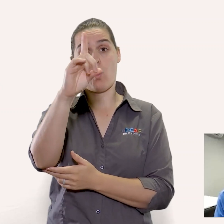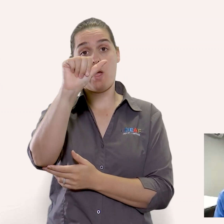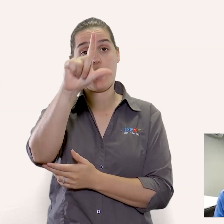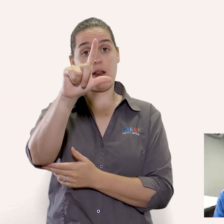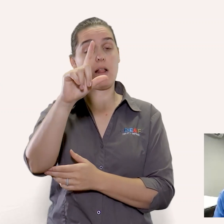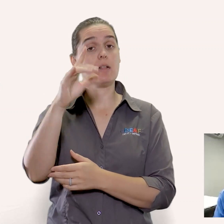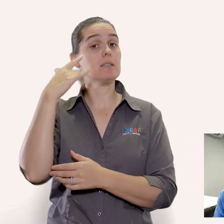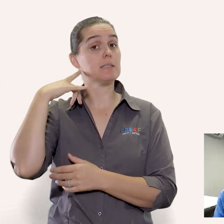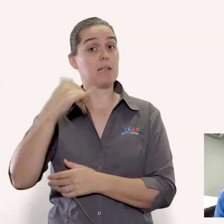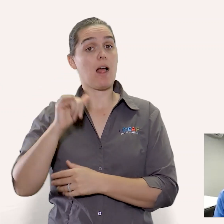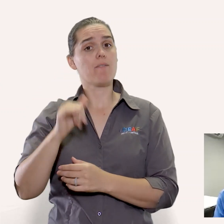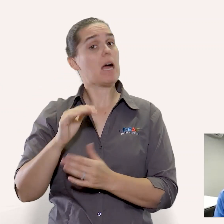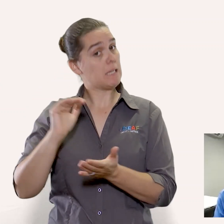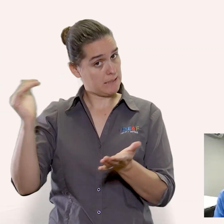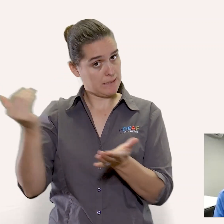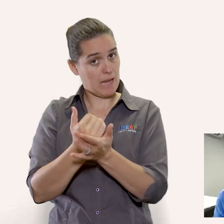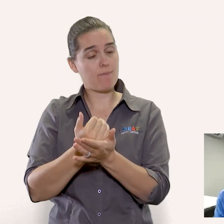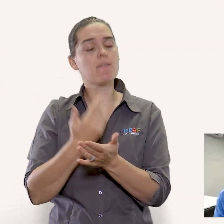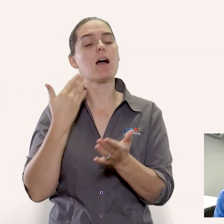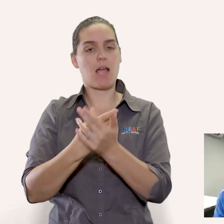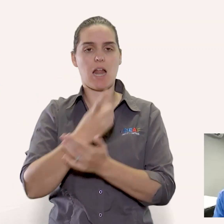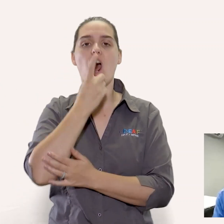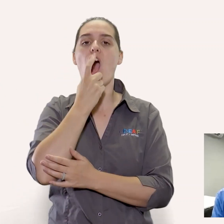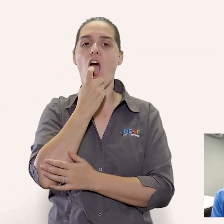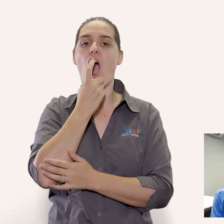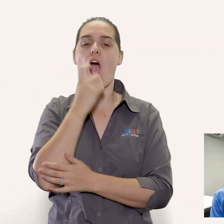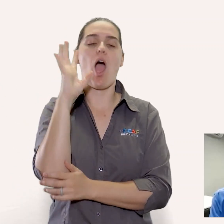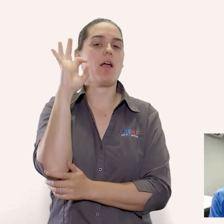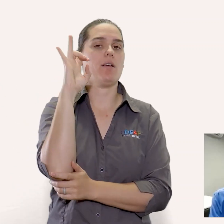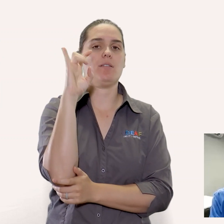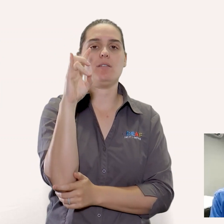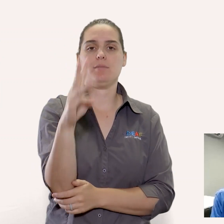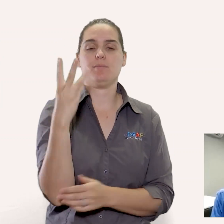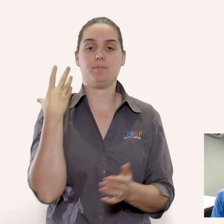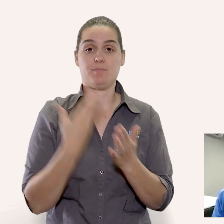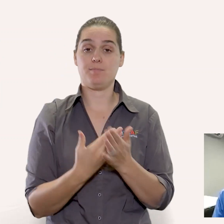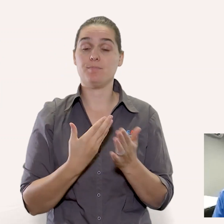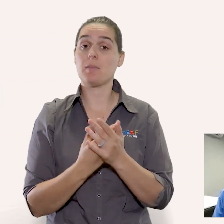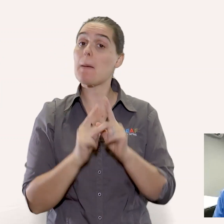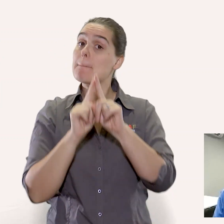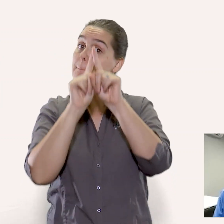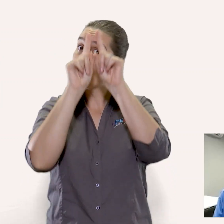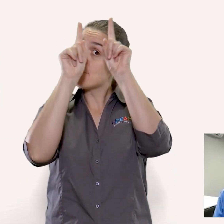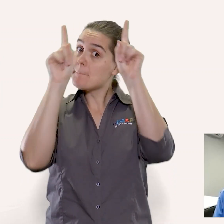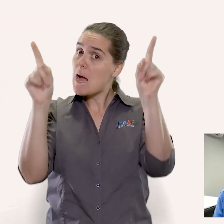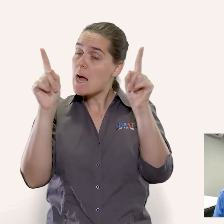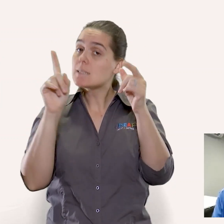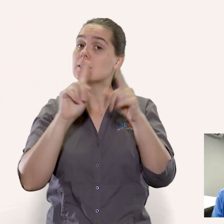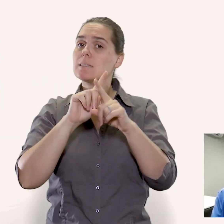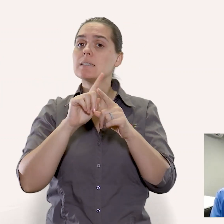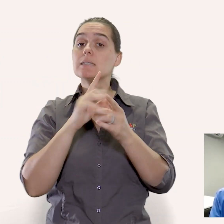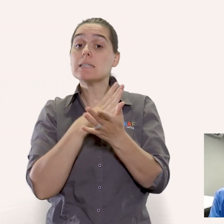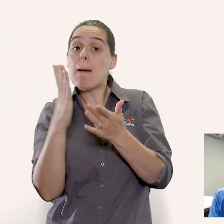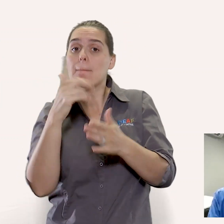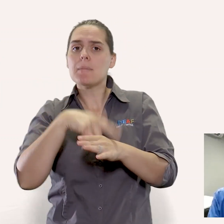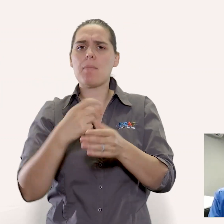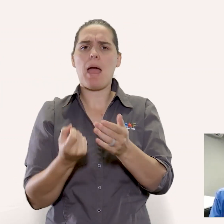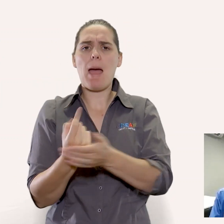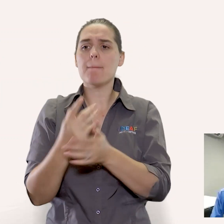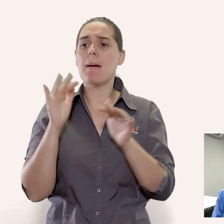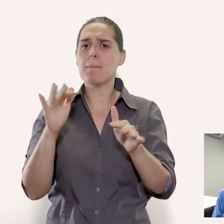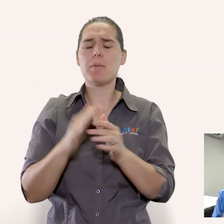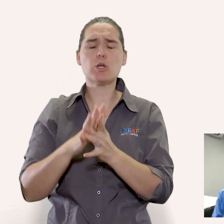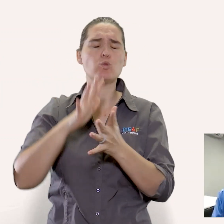safe it's got scientific evidence that it kills viruses and bacteria the only people that have a problem with colloidal silver who